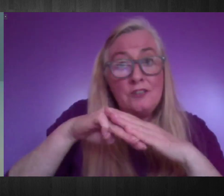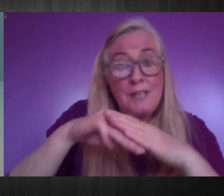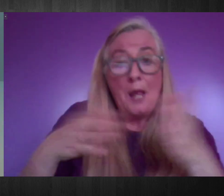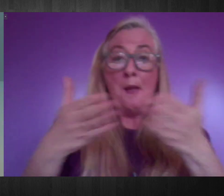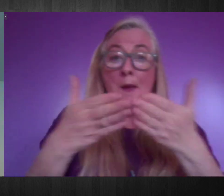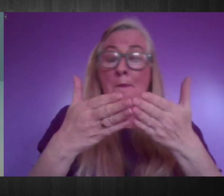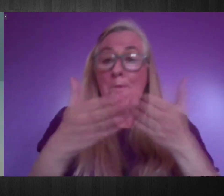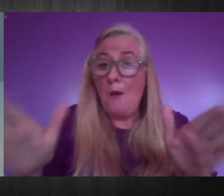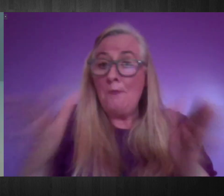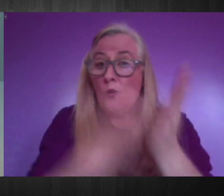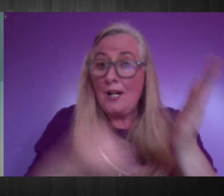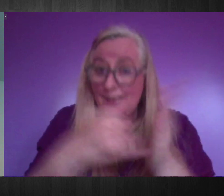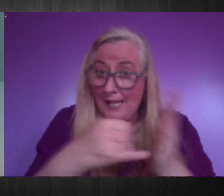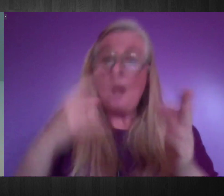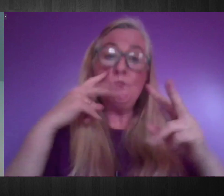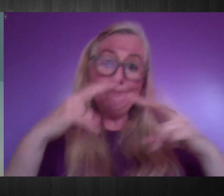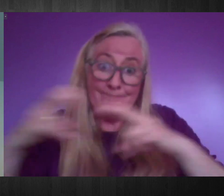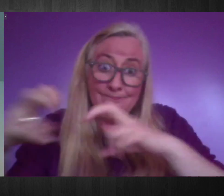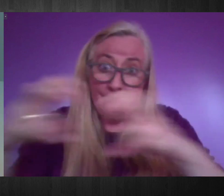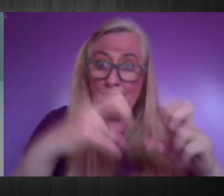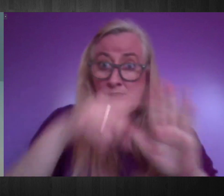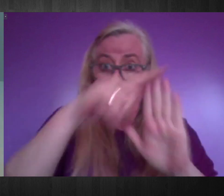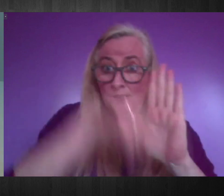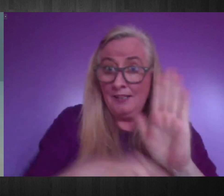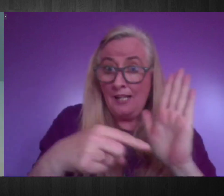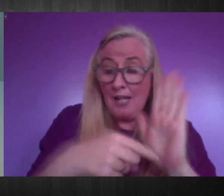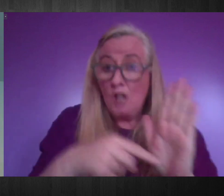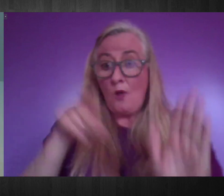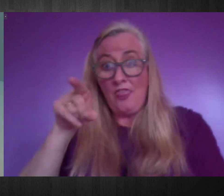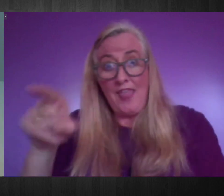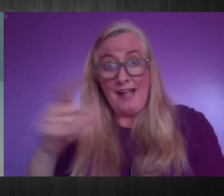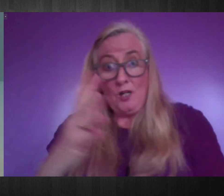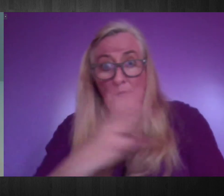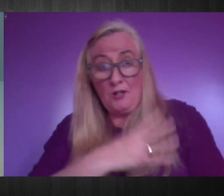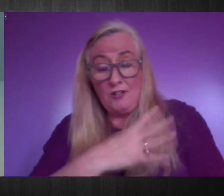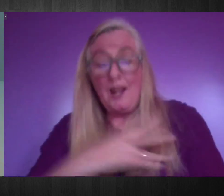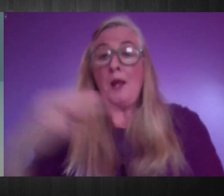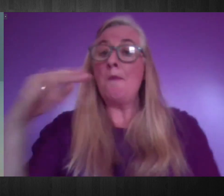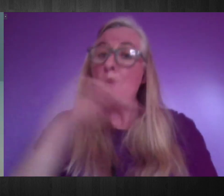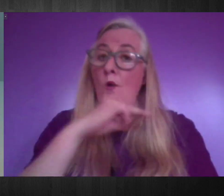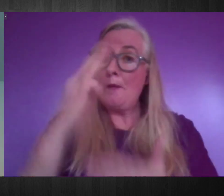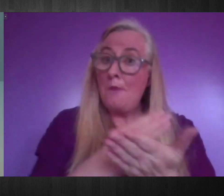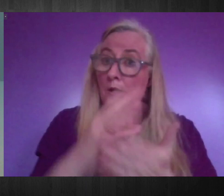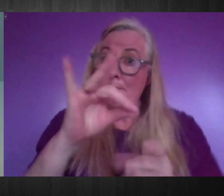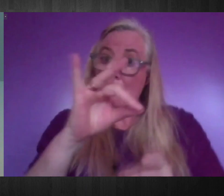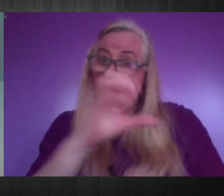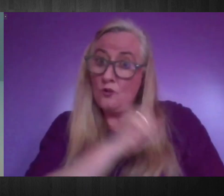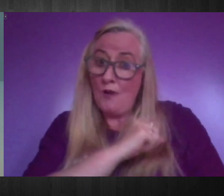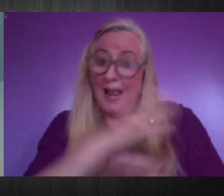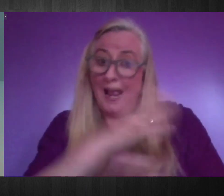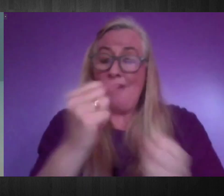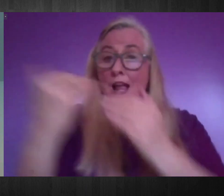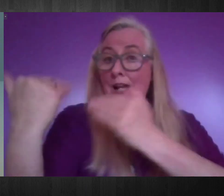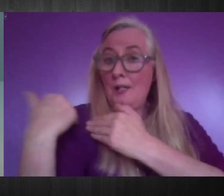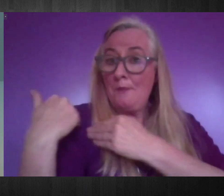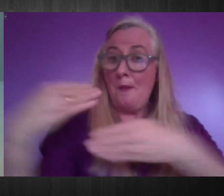examine and propose legislation. The Commission sees this committee as a key mechanism for providing oversight and accountability of the state's